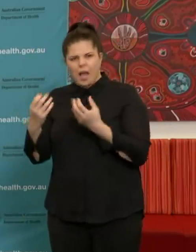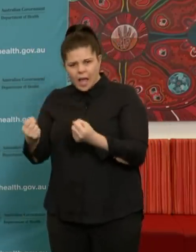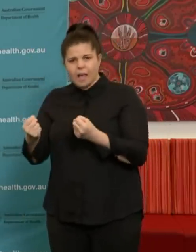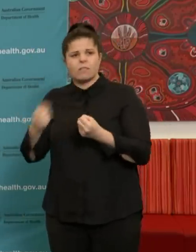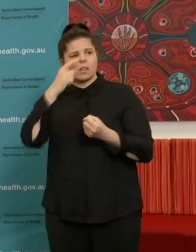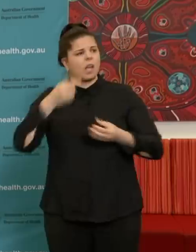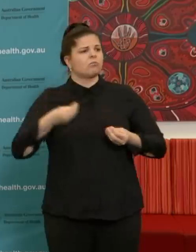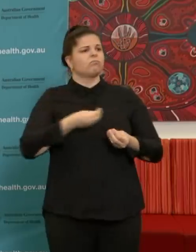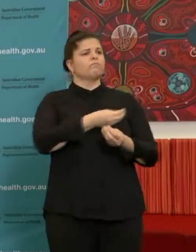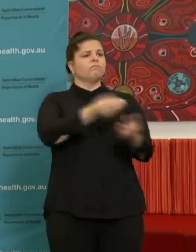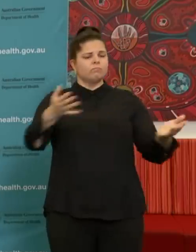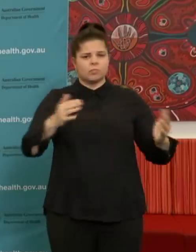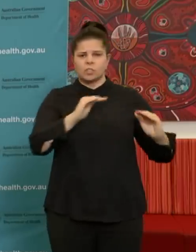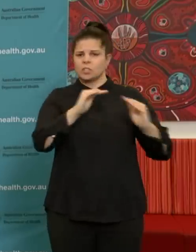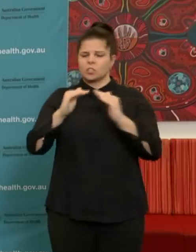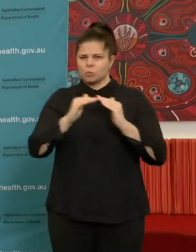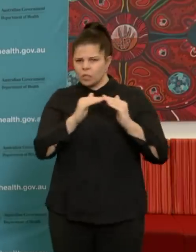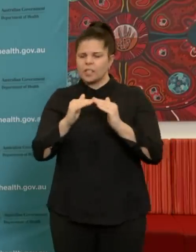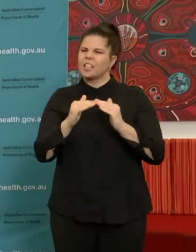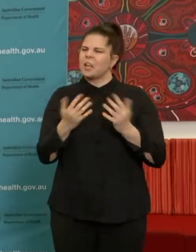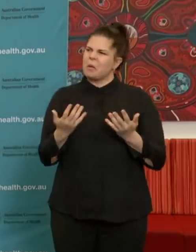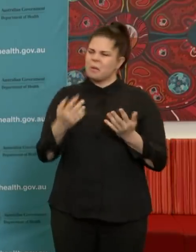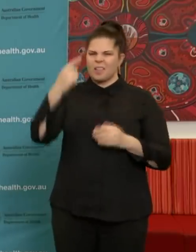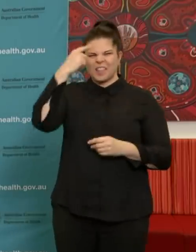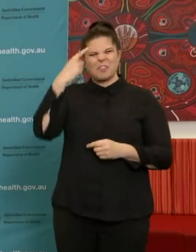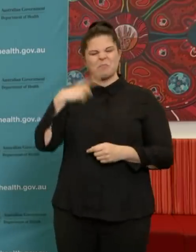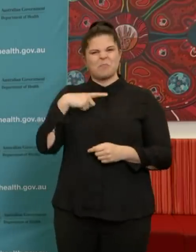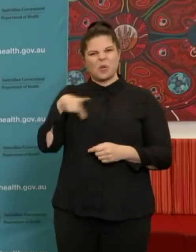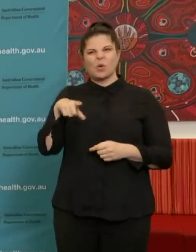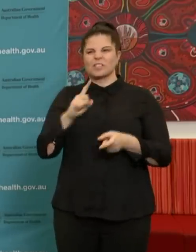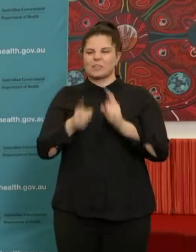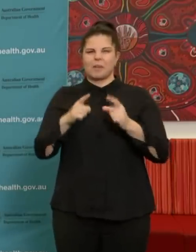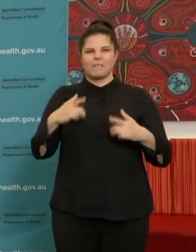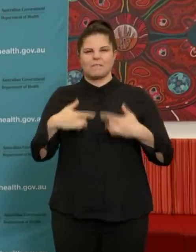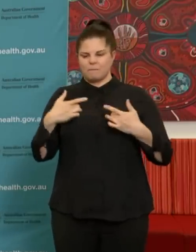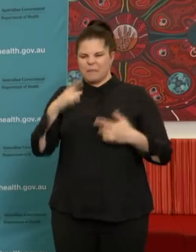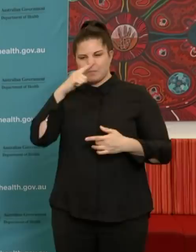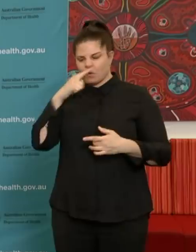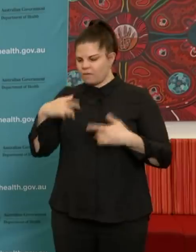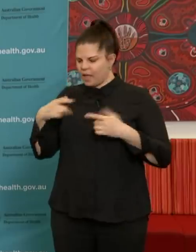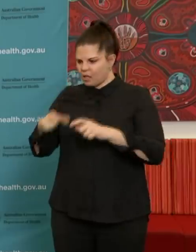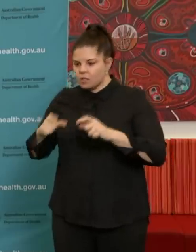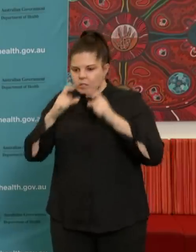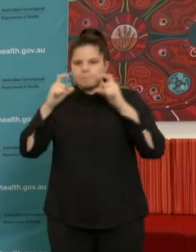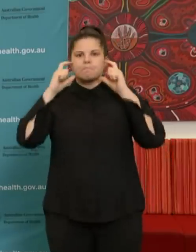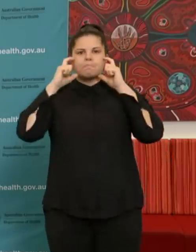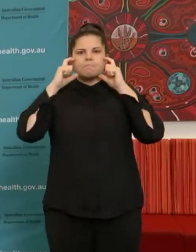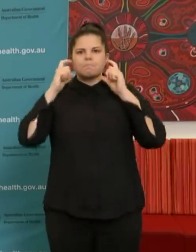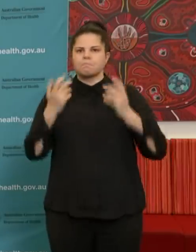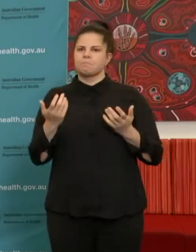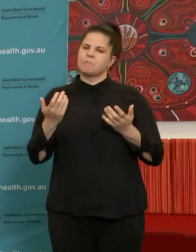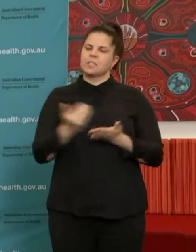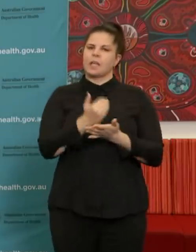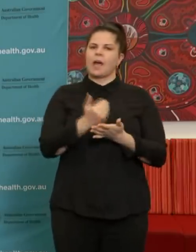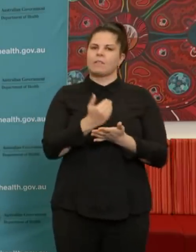there's almost a psychological behavioural reason why you don't see